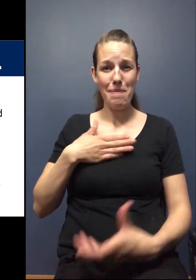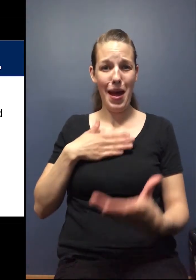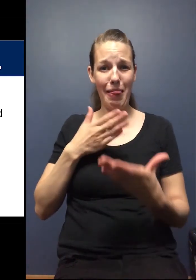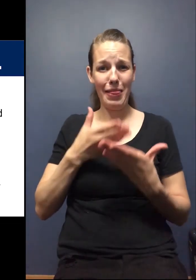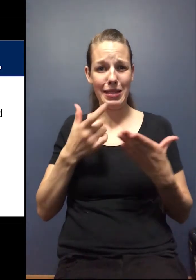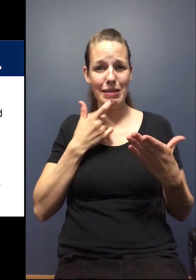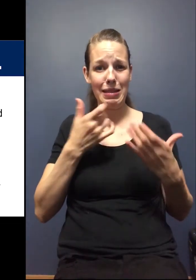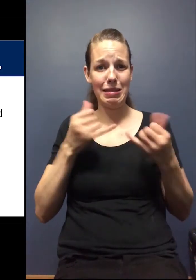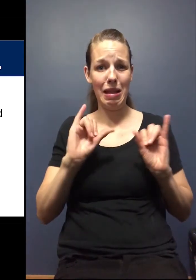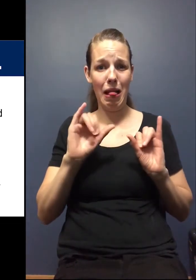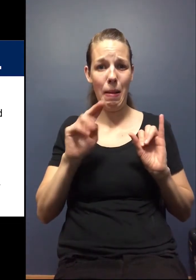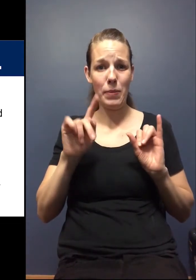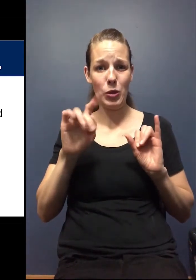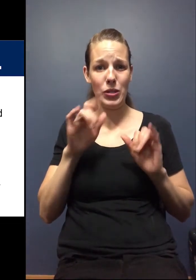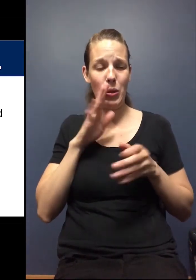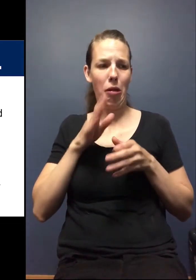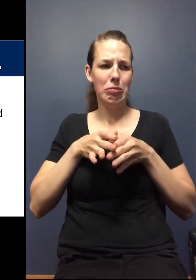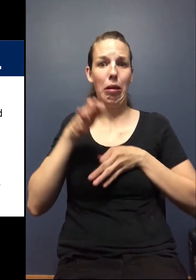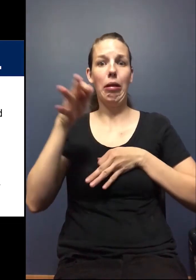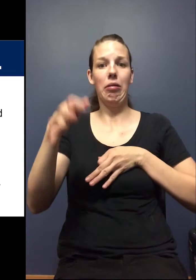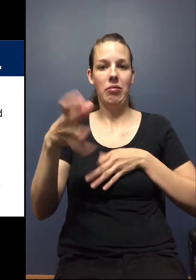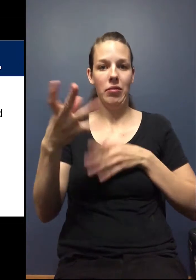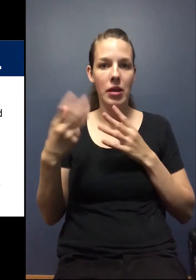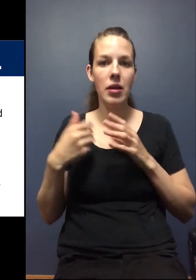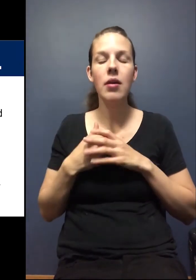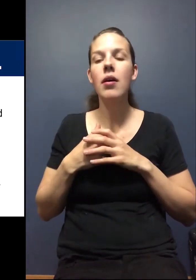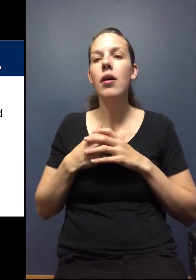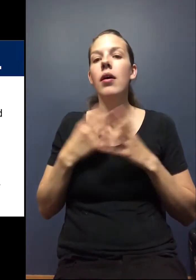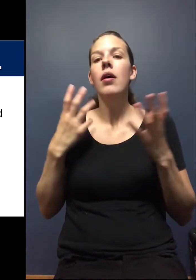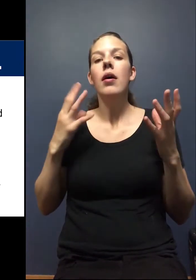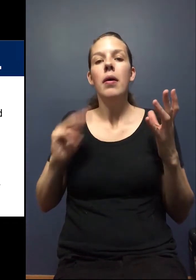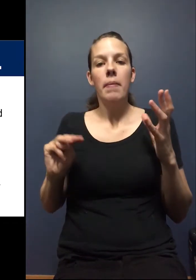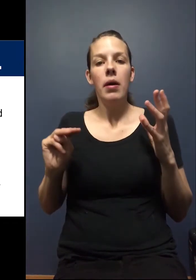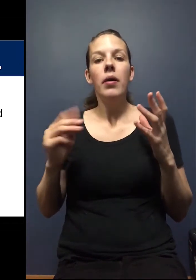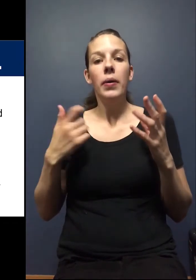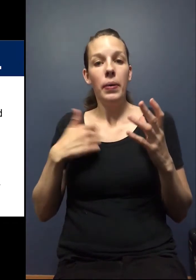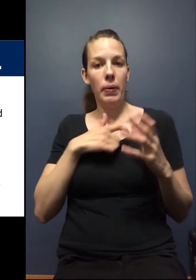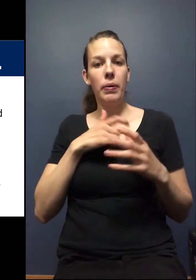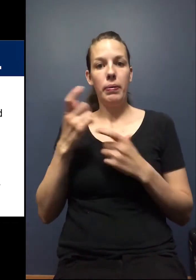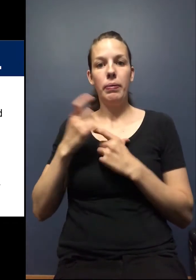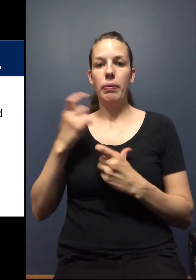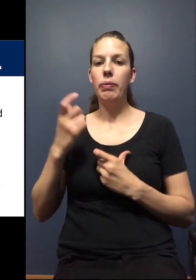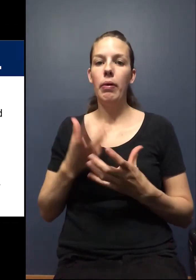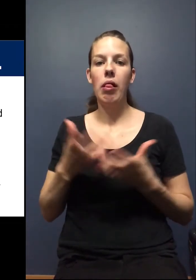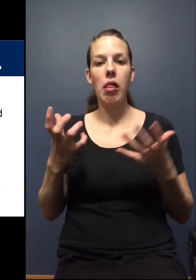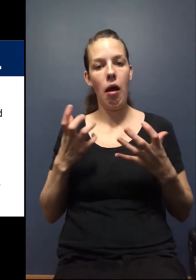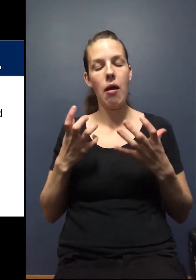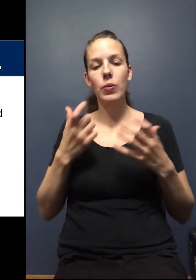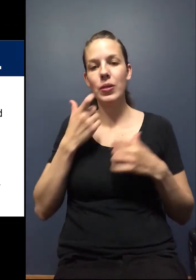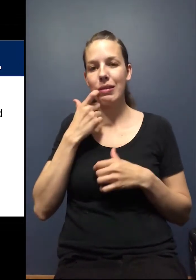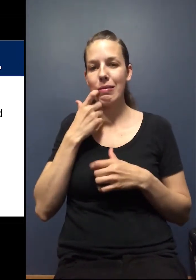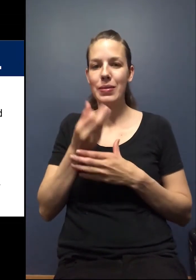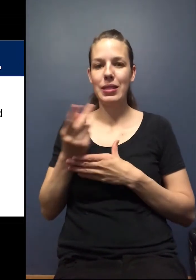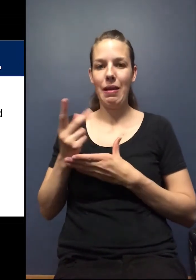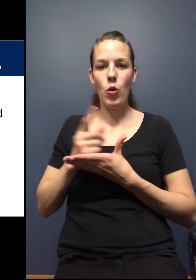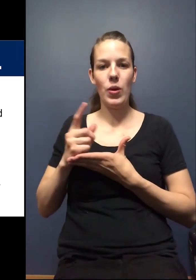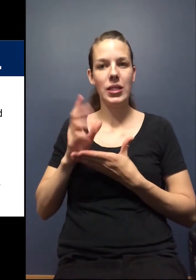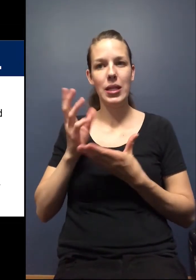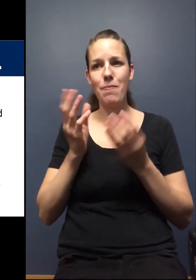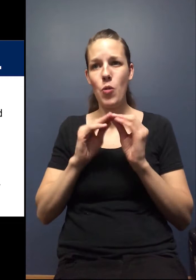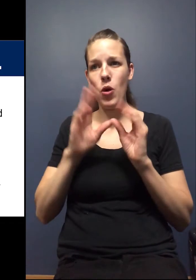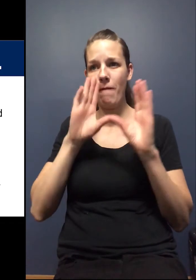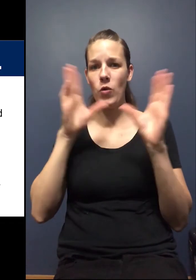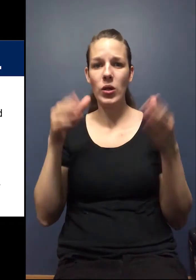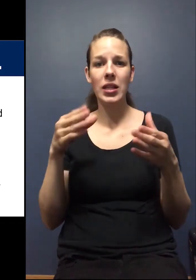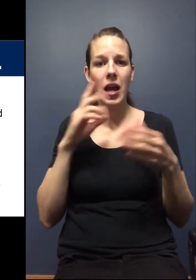muted and then so there's like this long delay. Um, we've gotten this question a lot, especially in the last several weeks, more